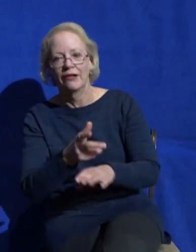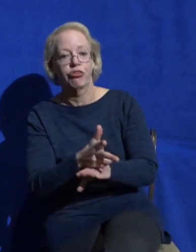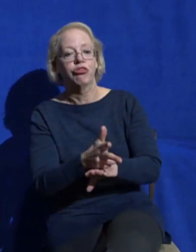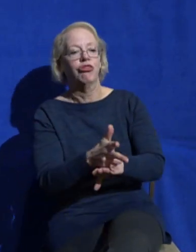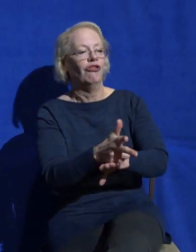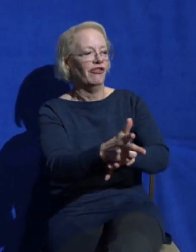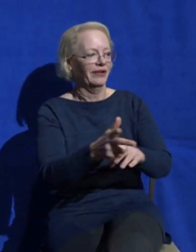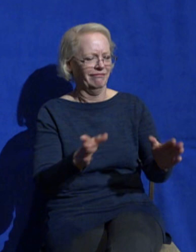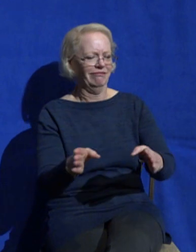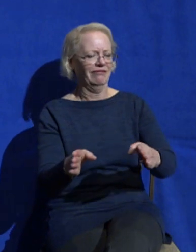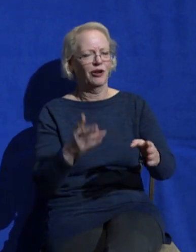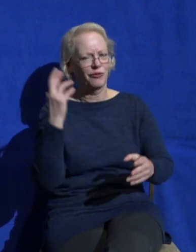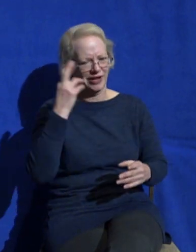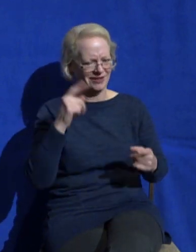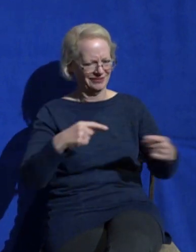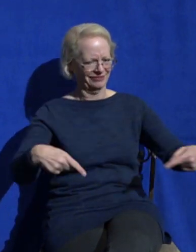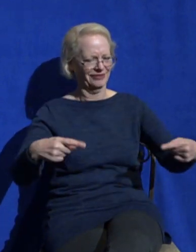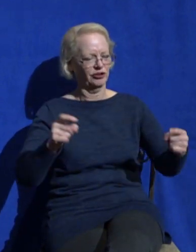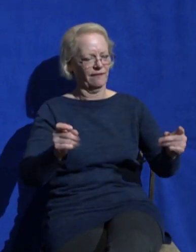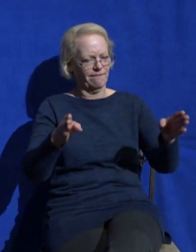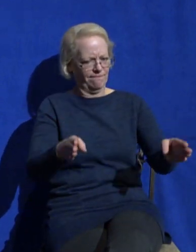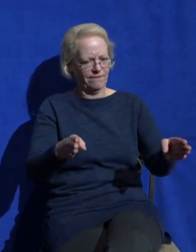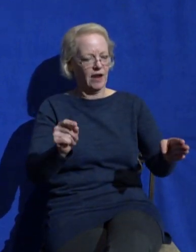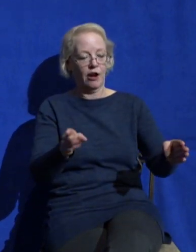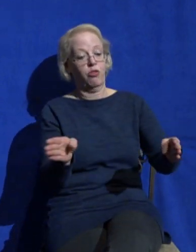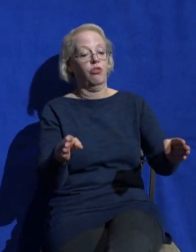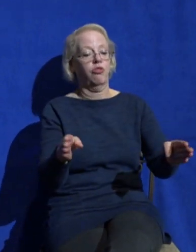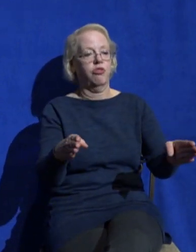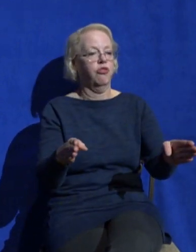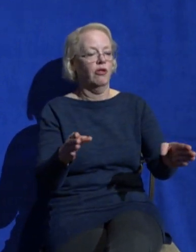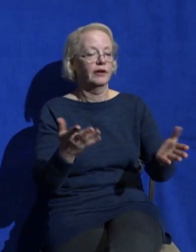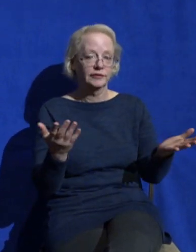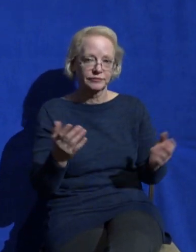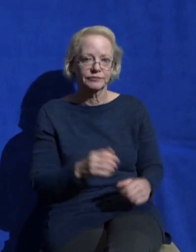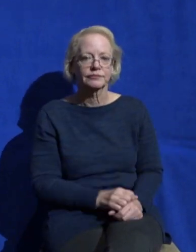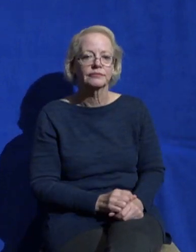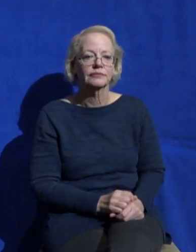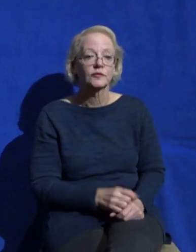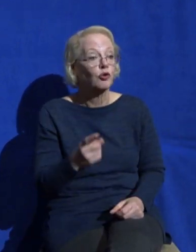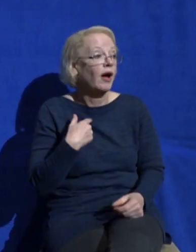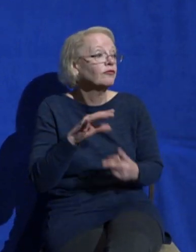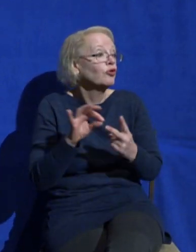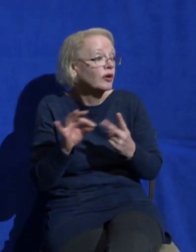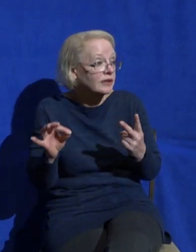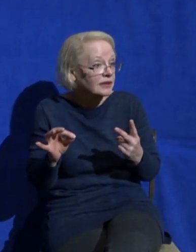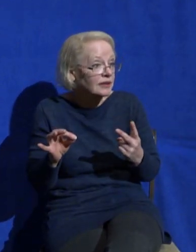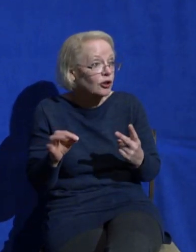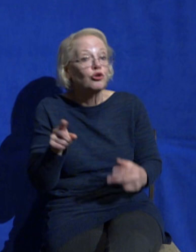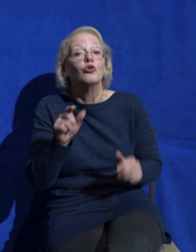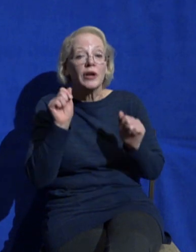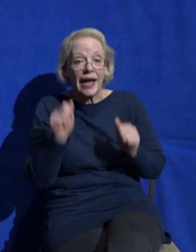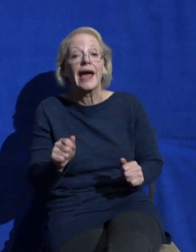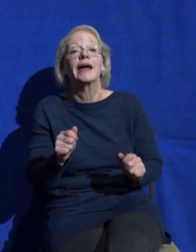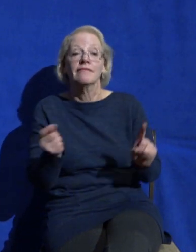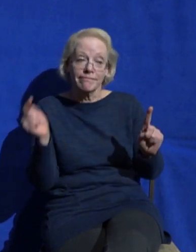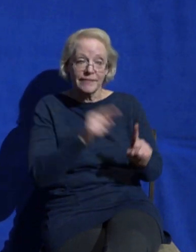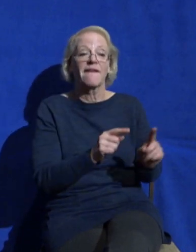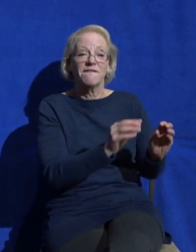you got two choices you can either go like fix the core issue or you can just try to manage